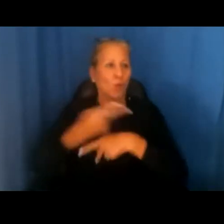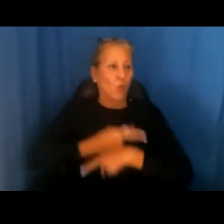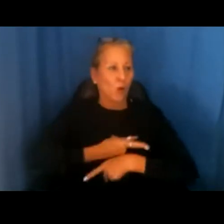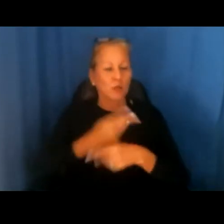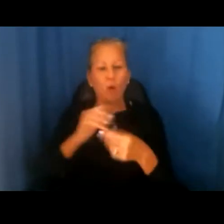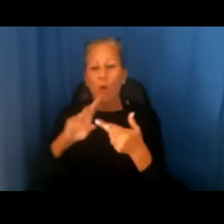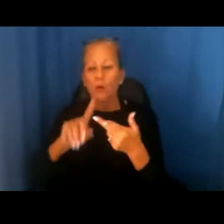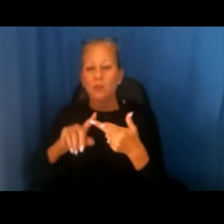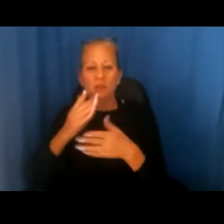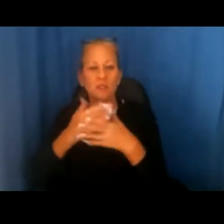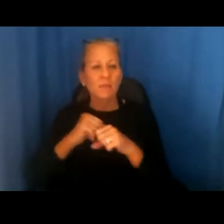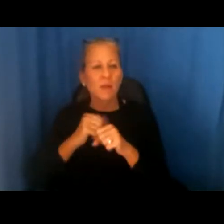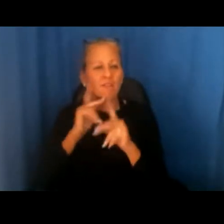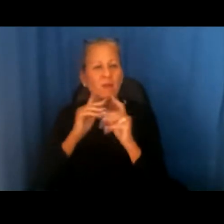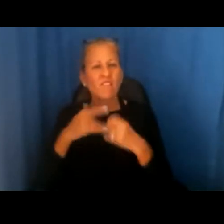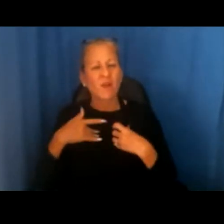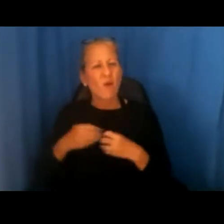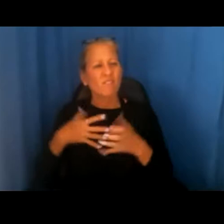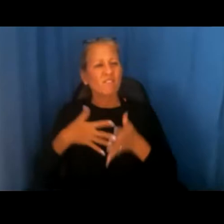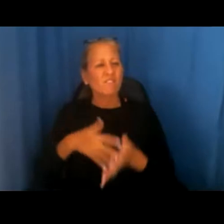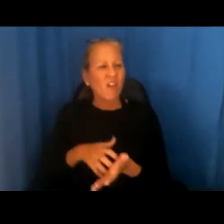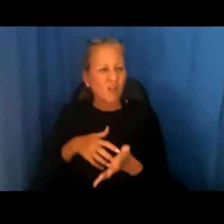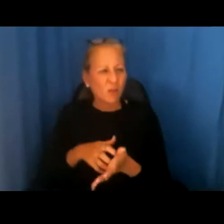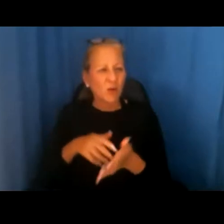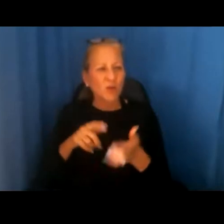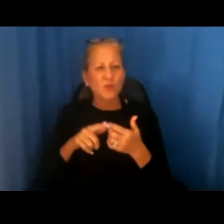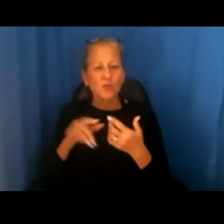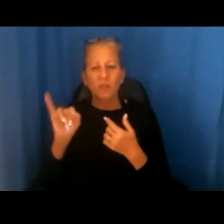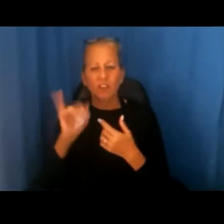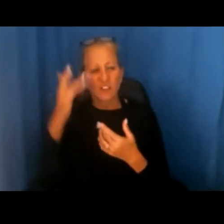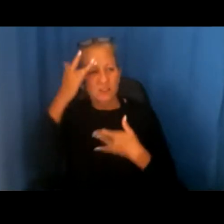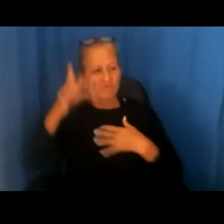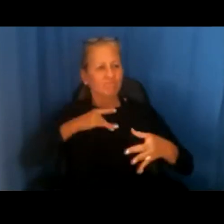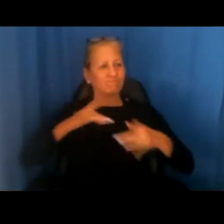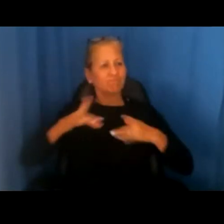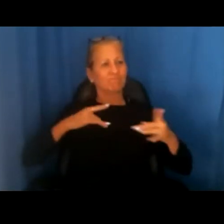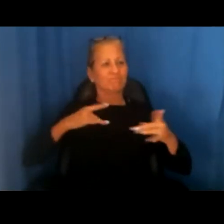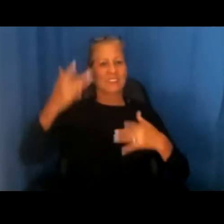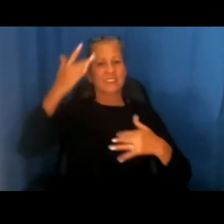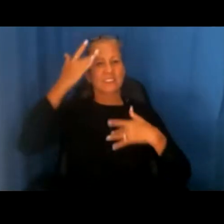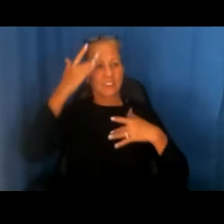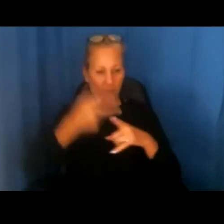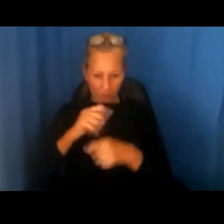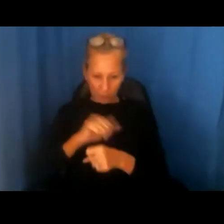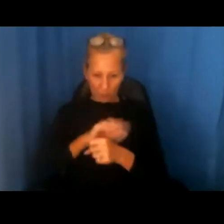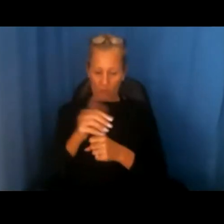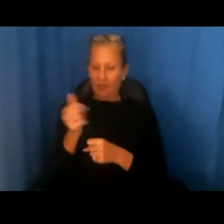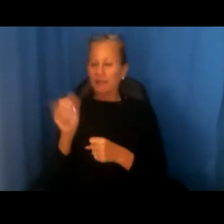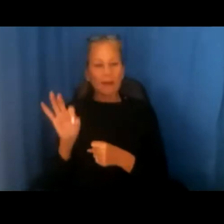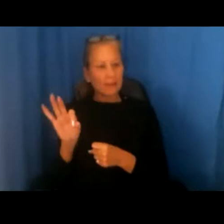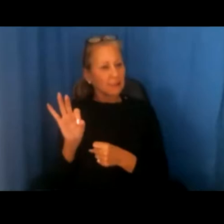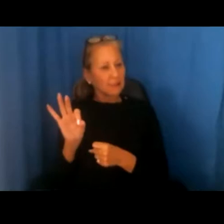make people more vulnerable to infection or serious results from the COVID-19